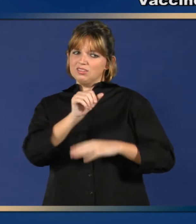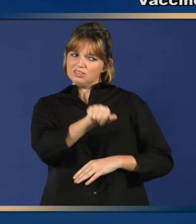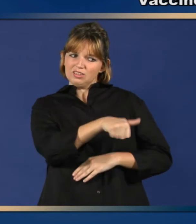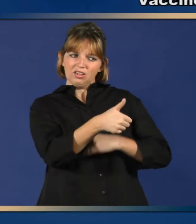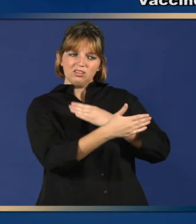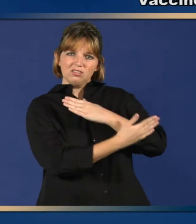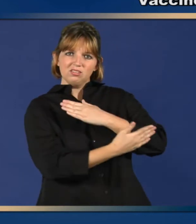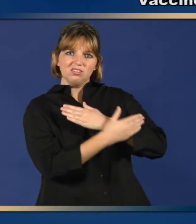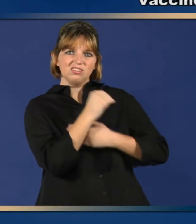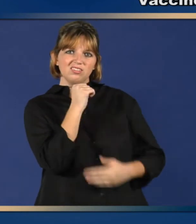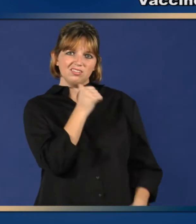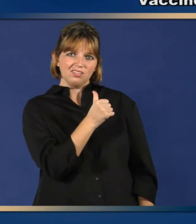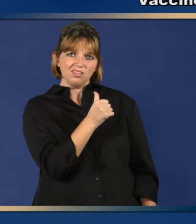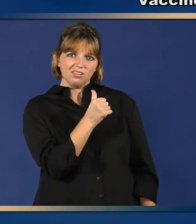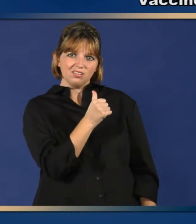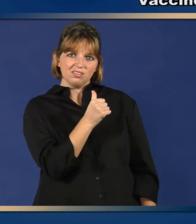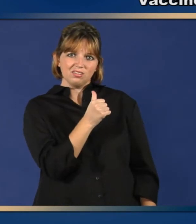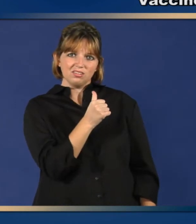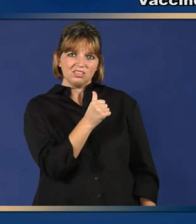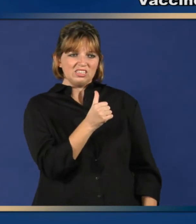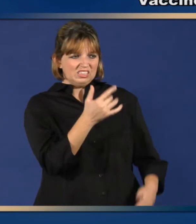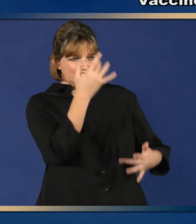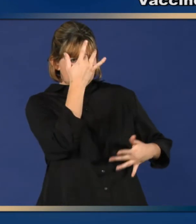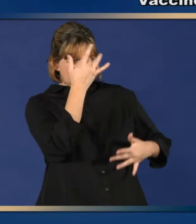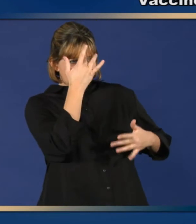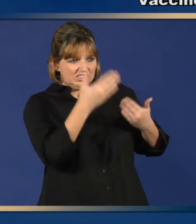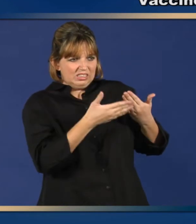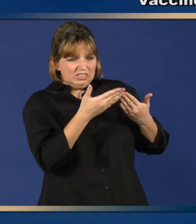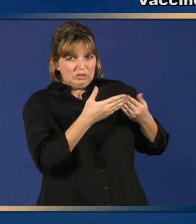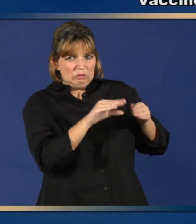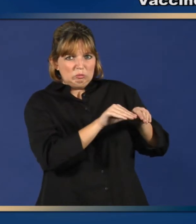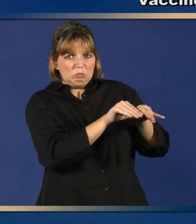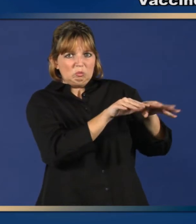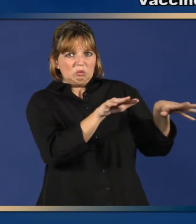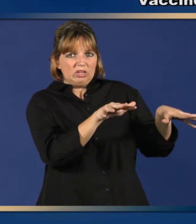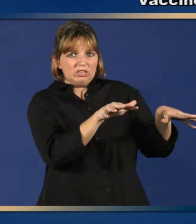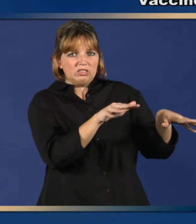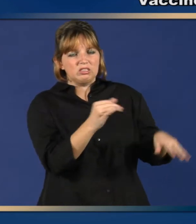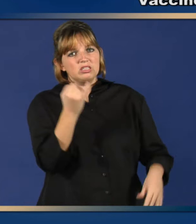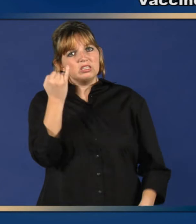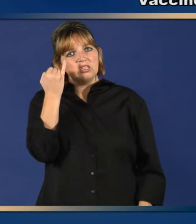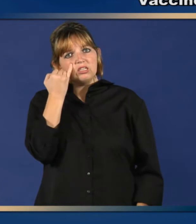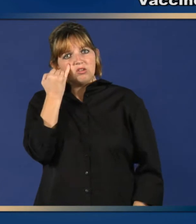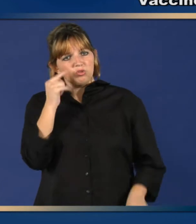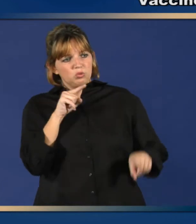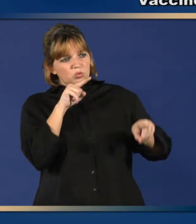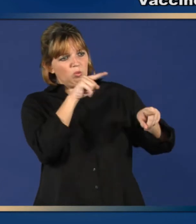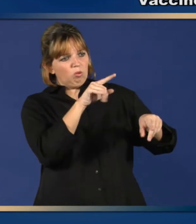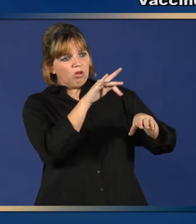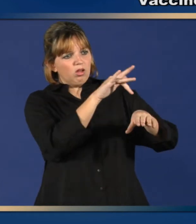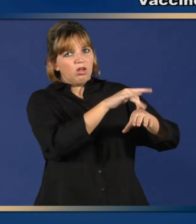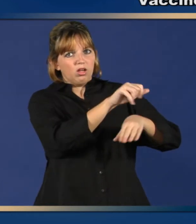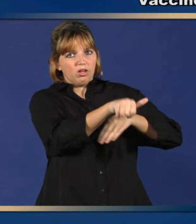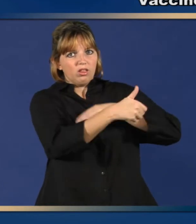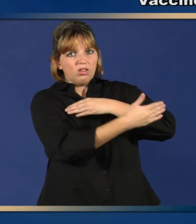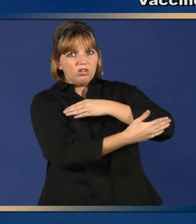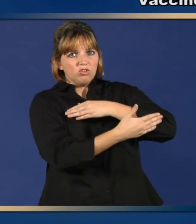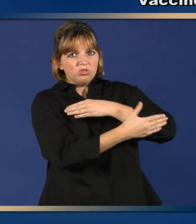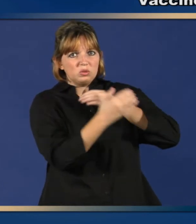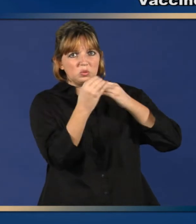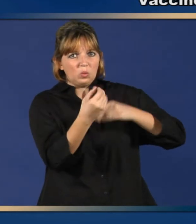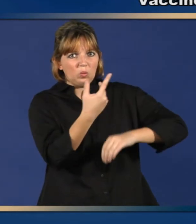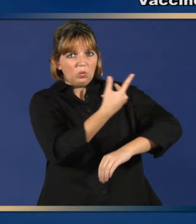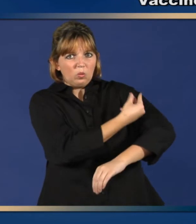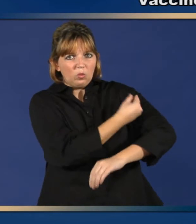However, in many parts of the world, many vaccine-preventable diseases are still common. Since